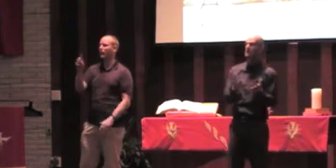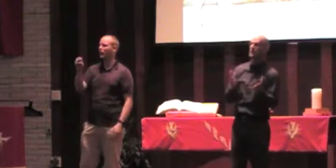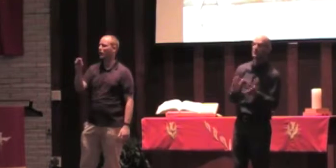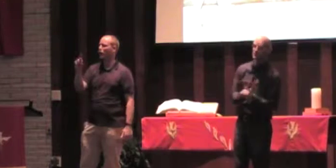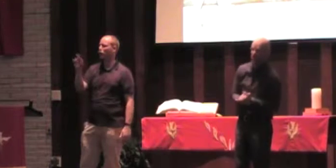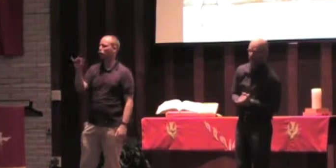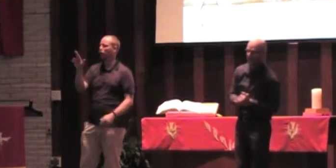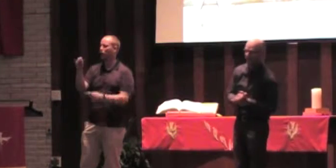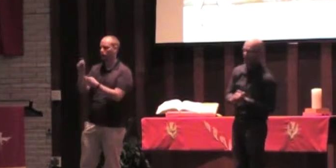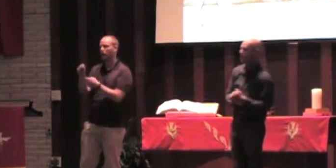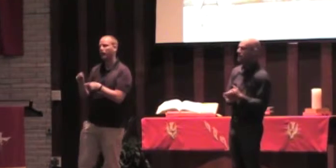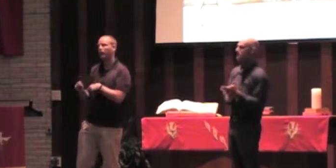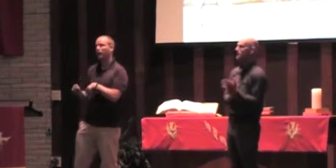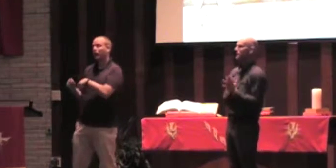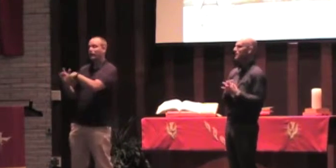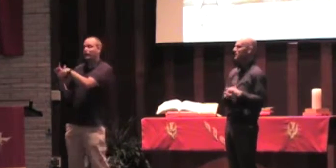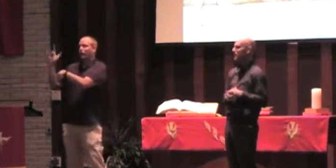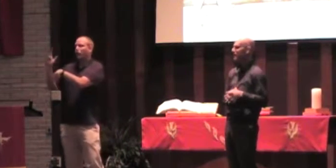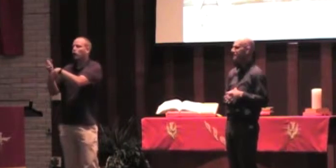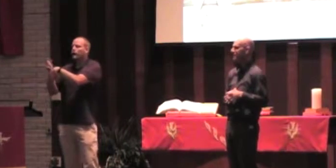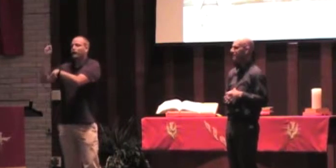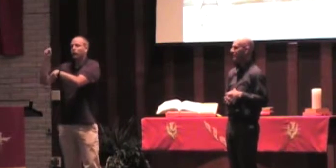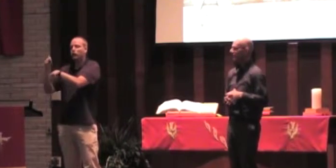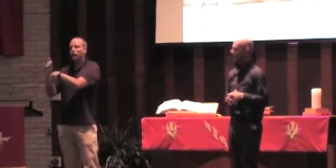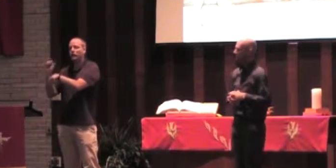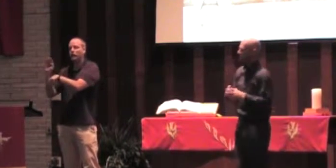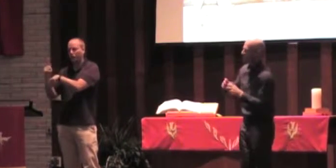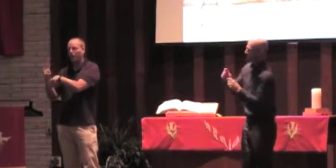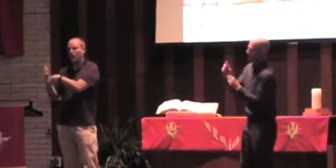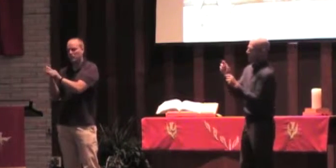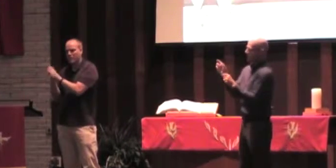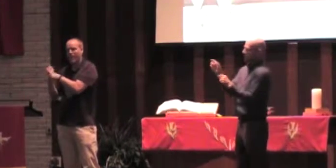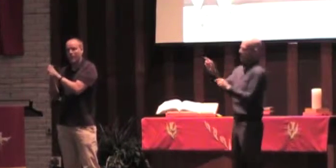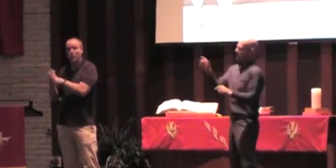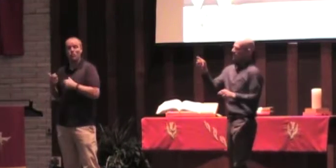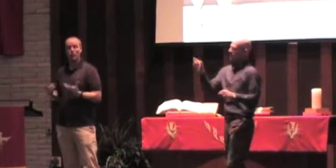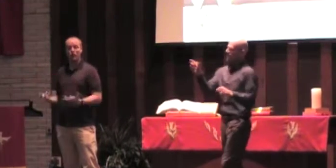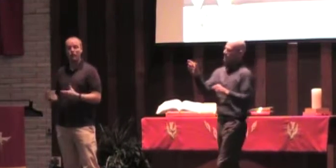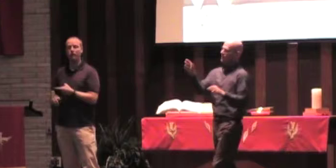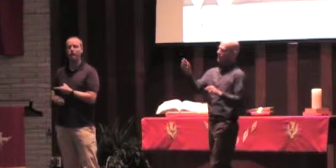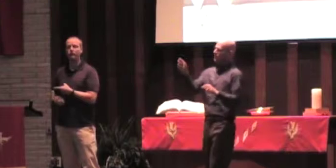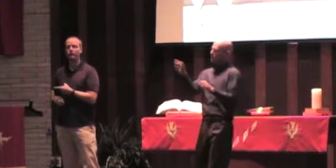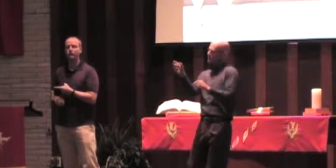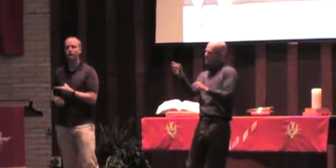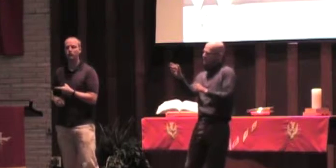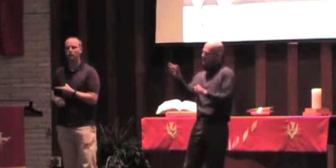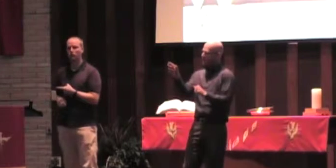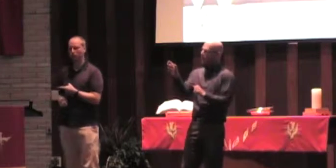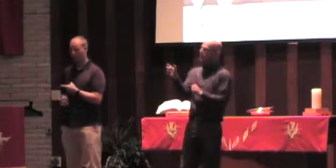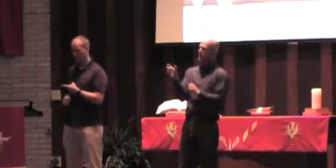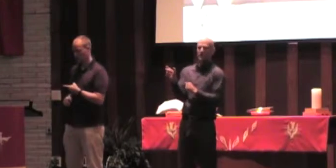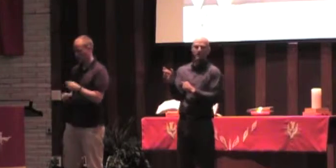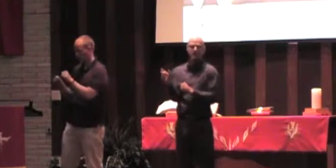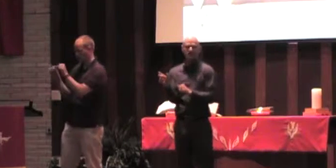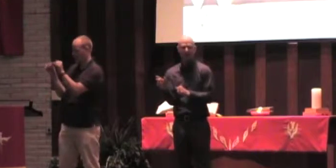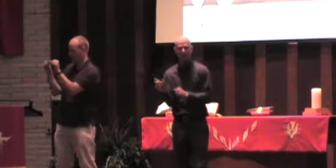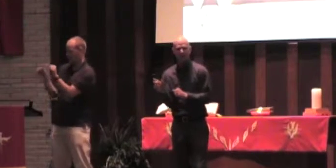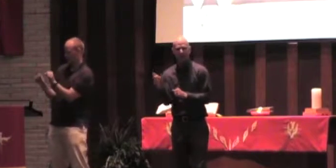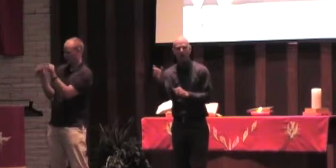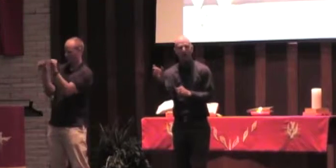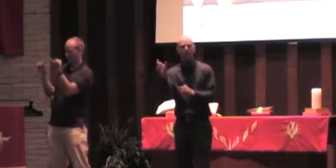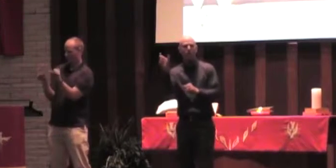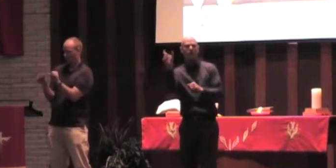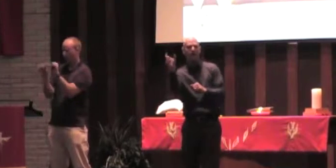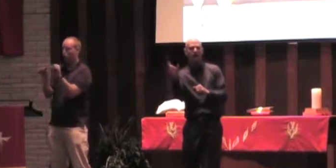He's a silversmith in town, and what does he do for his job? He makes little silver figurines